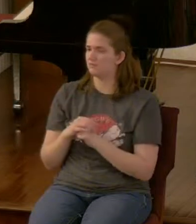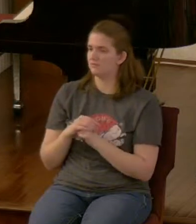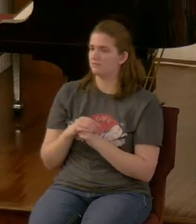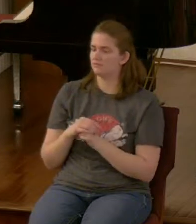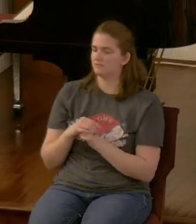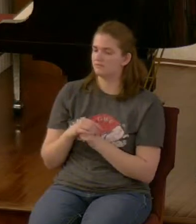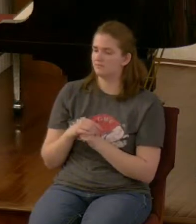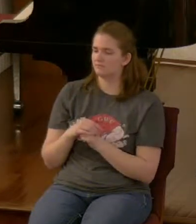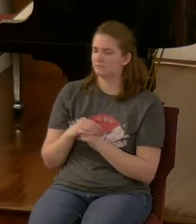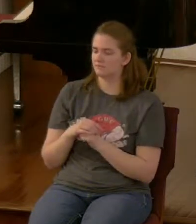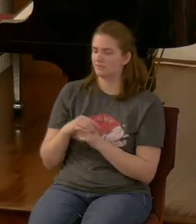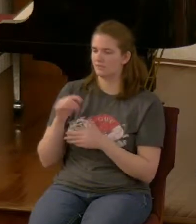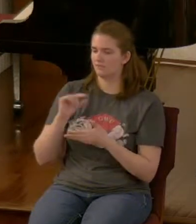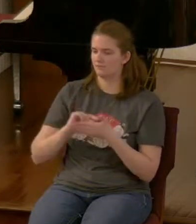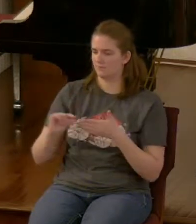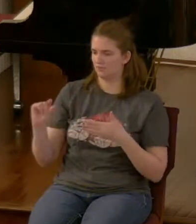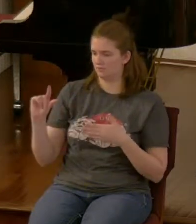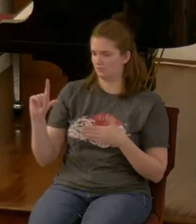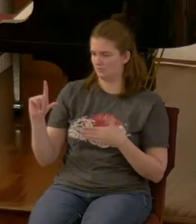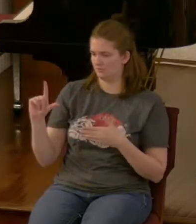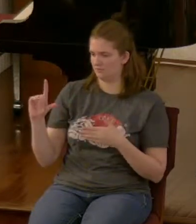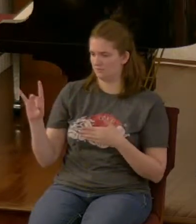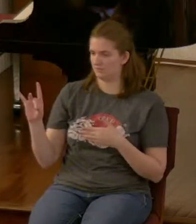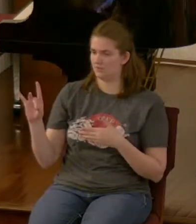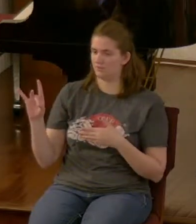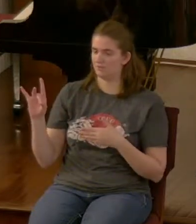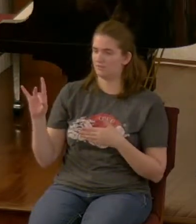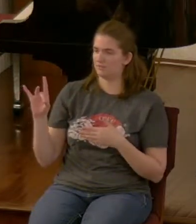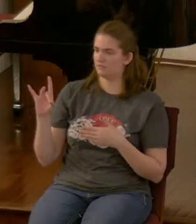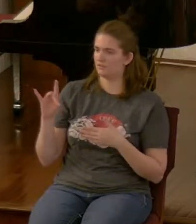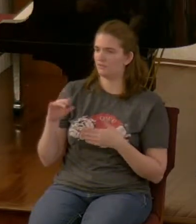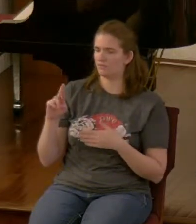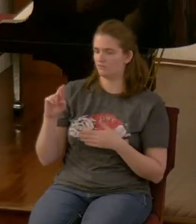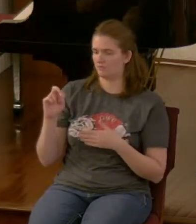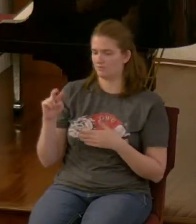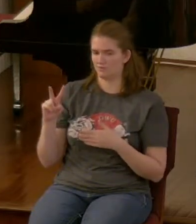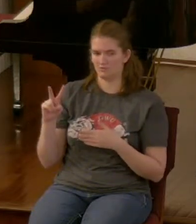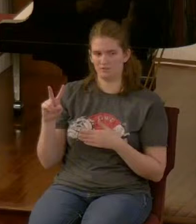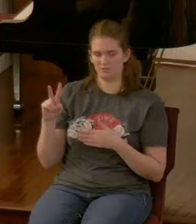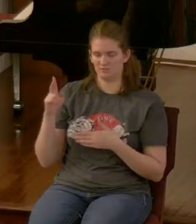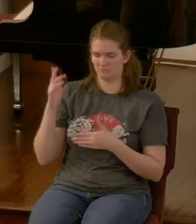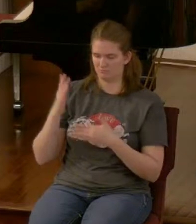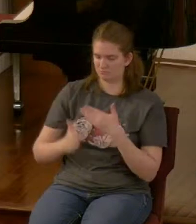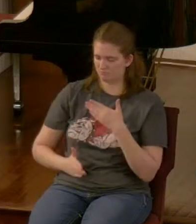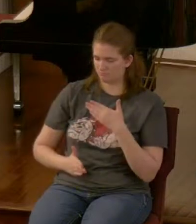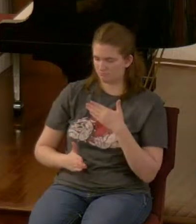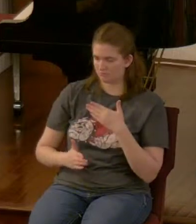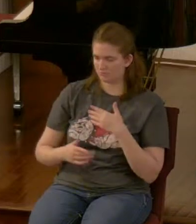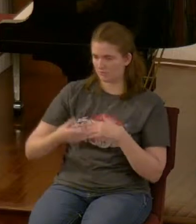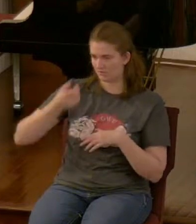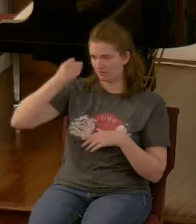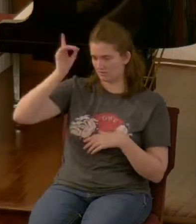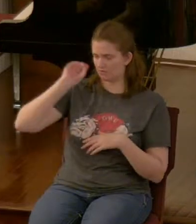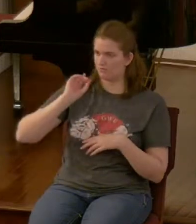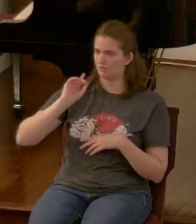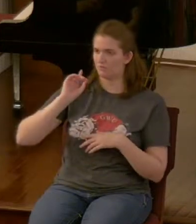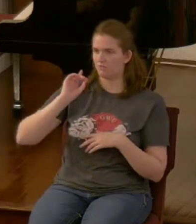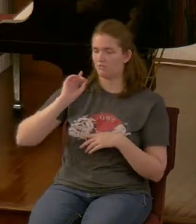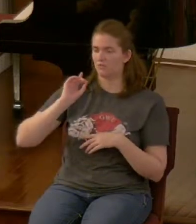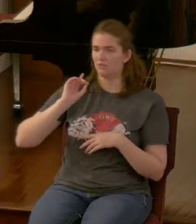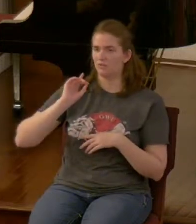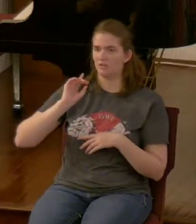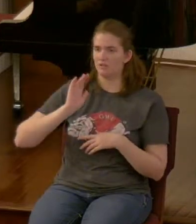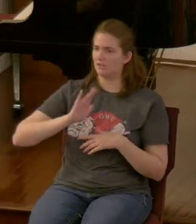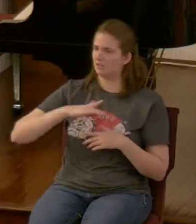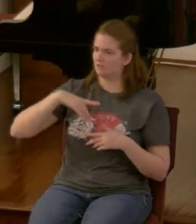at verse 28 at this point the revelation ended as for me Daniel my thoughts were greatly alarming me and my face